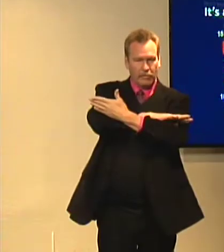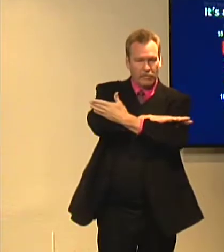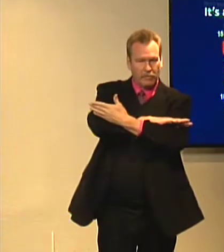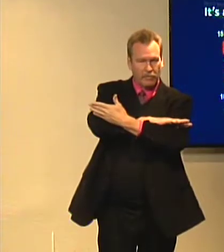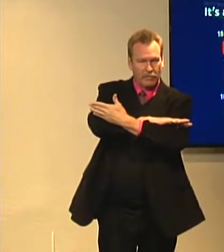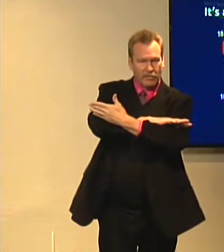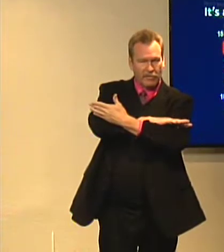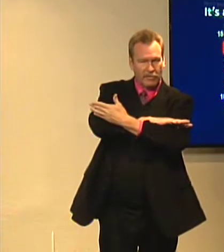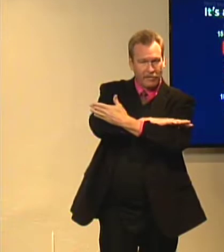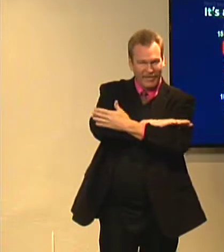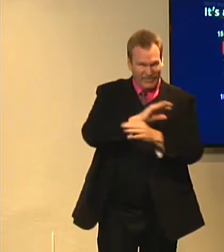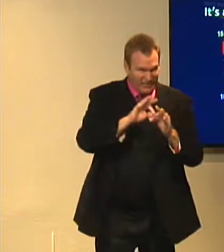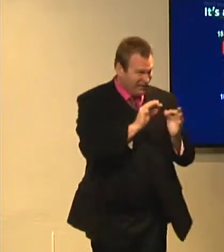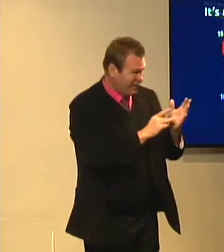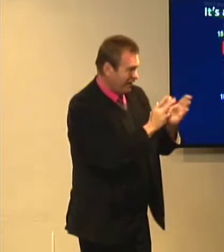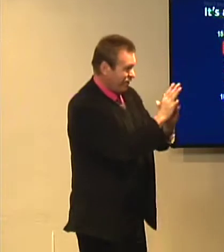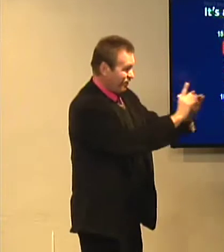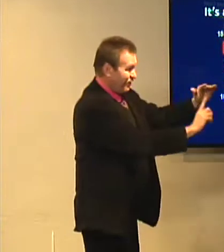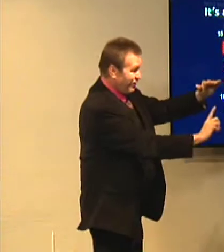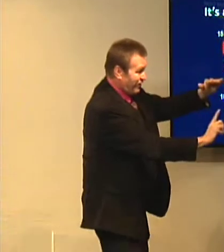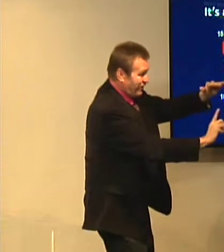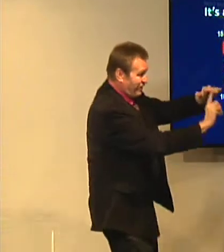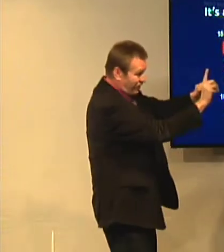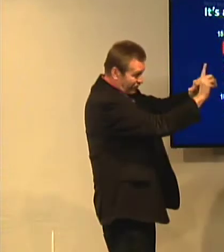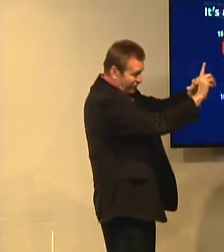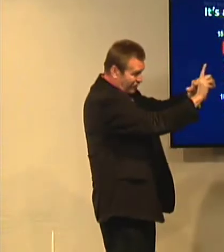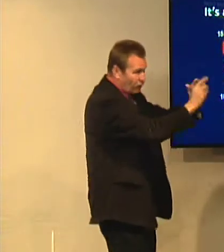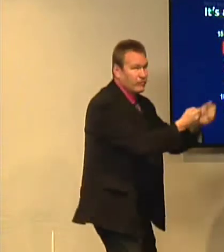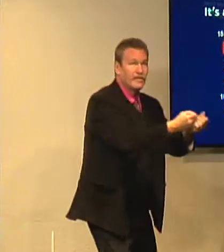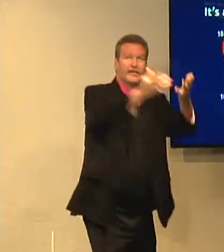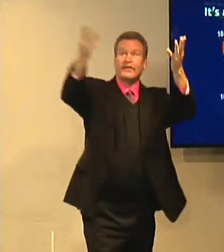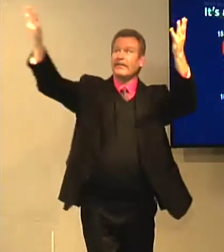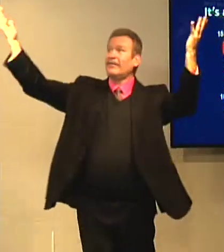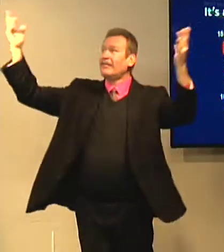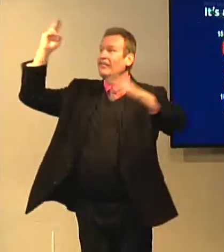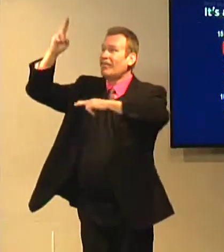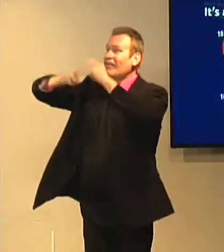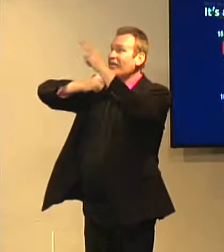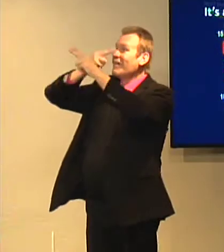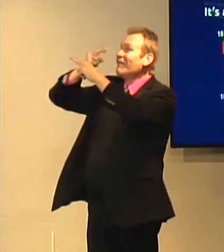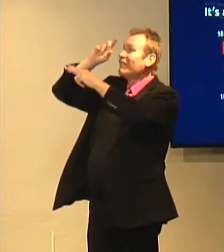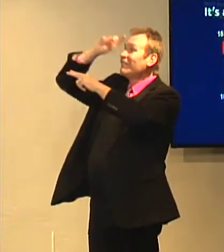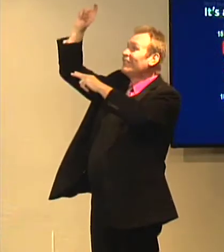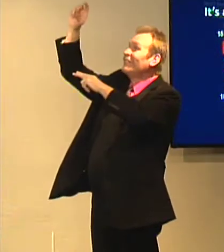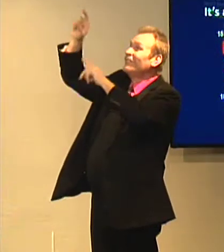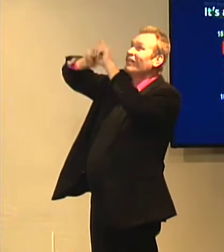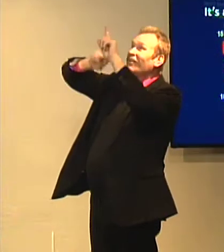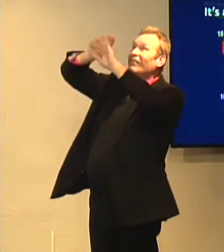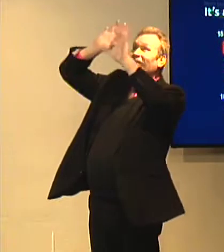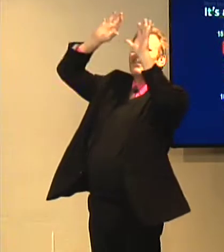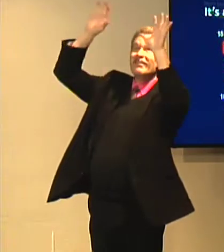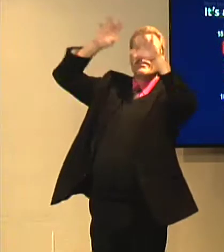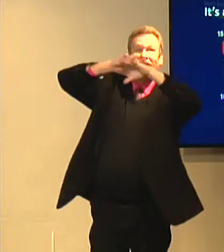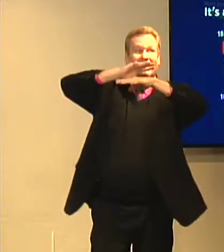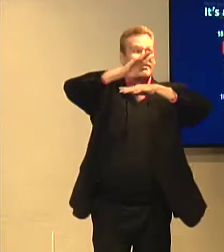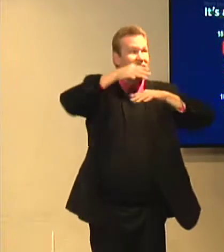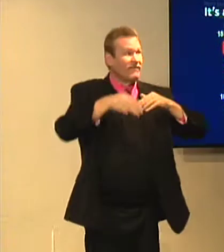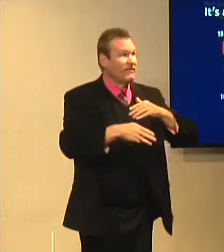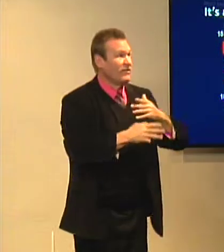there would be darkness and nothing would exist. But because Jesus Christ has appeared, the universe, the stars, everything is